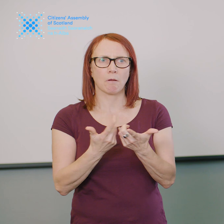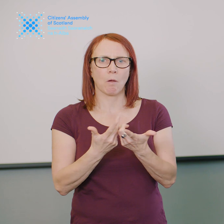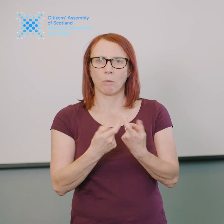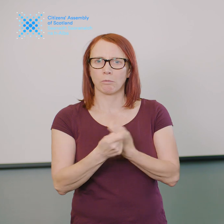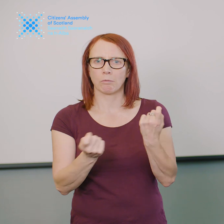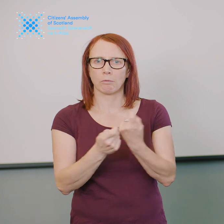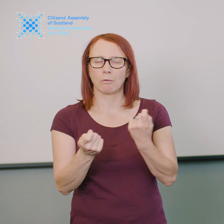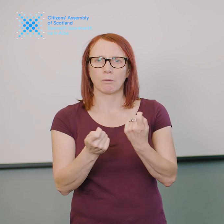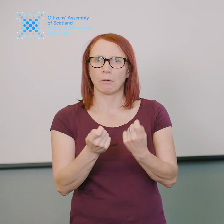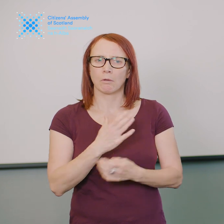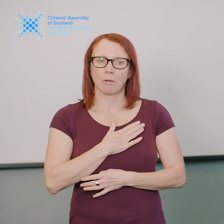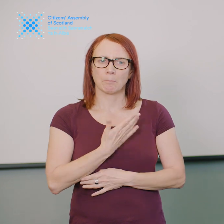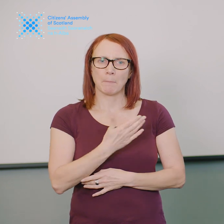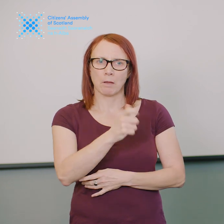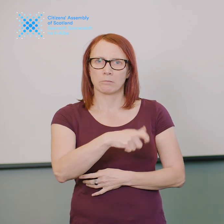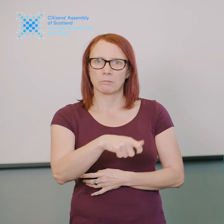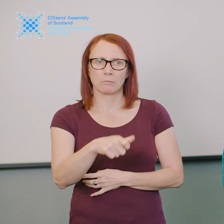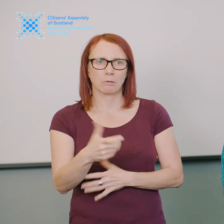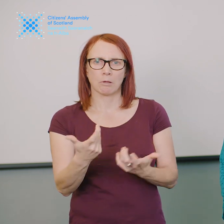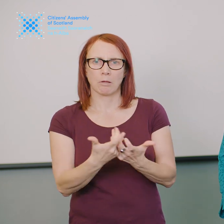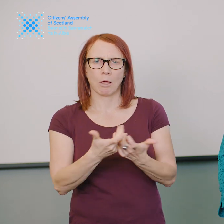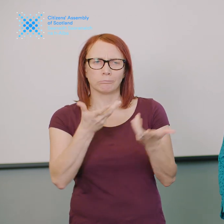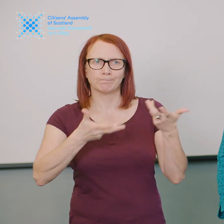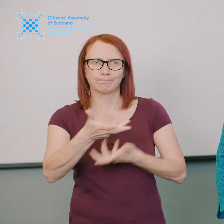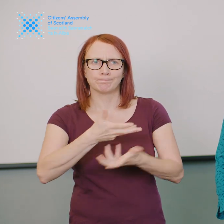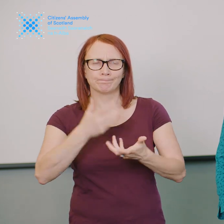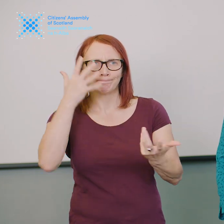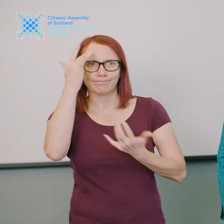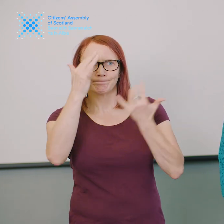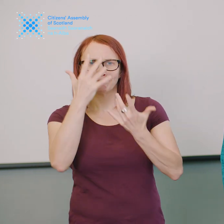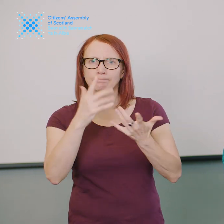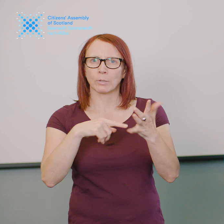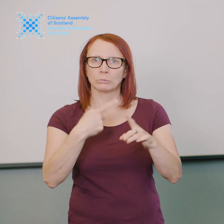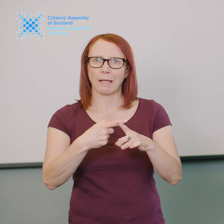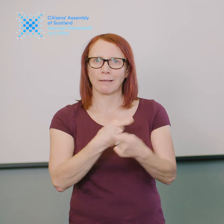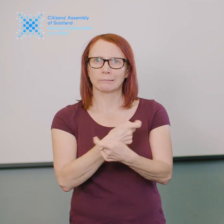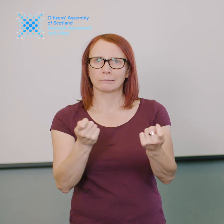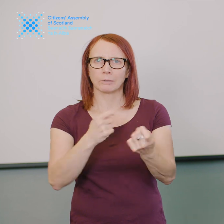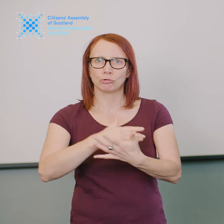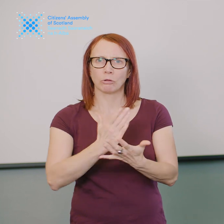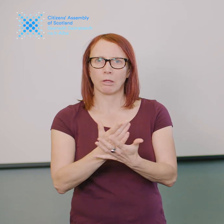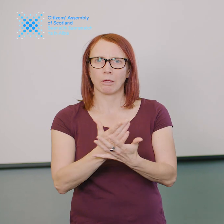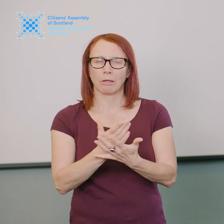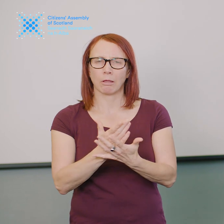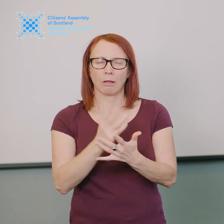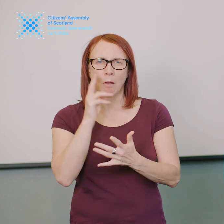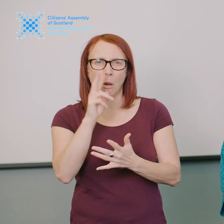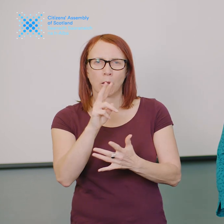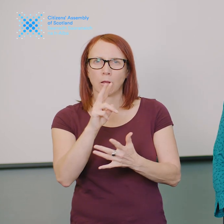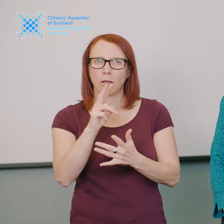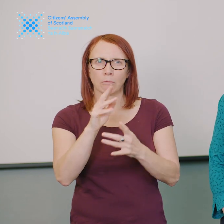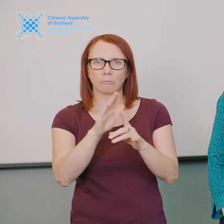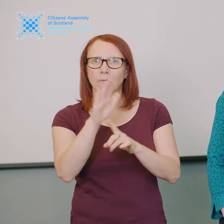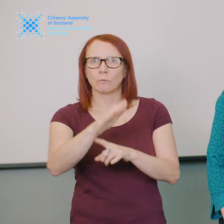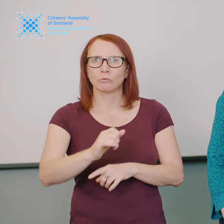members are going to be deliberating about how taxes are distributed across the country to see the kind of country that they want to build.